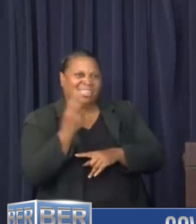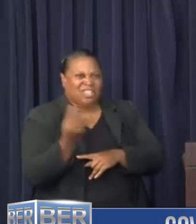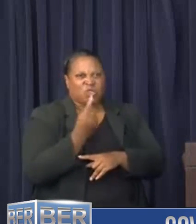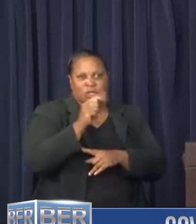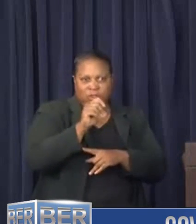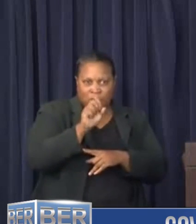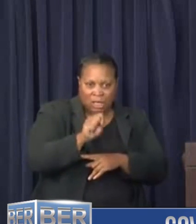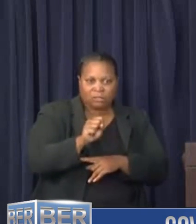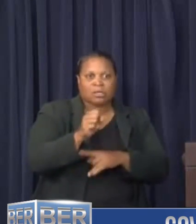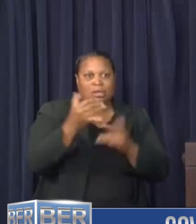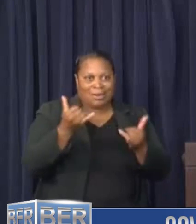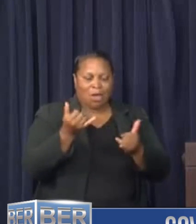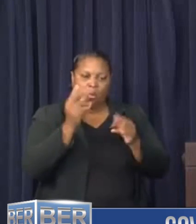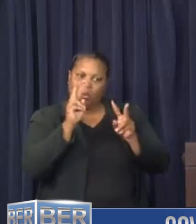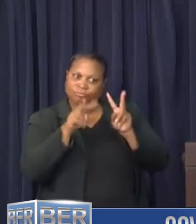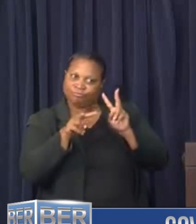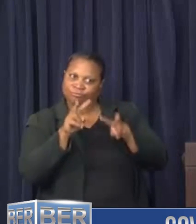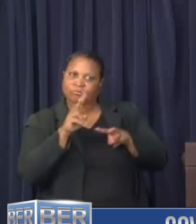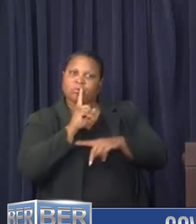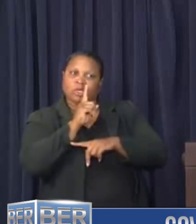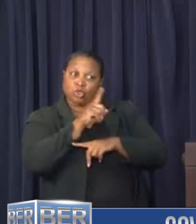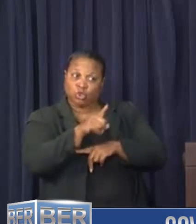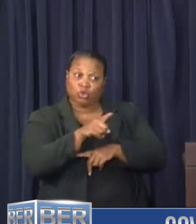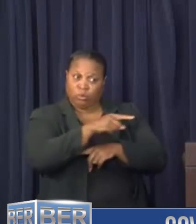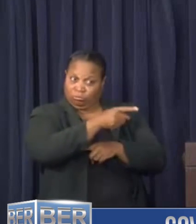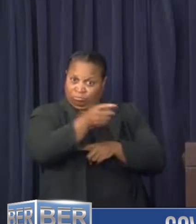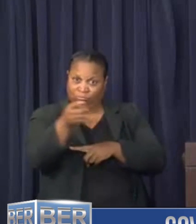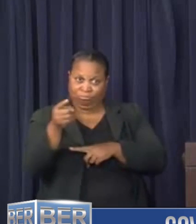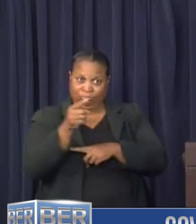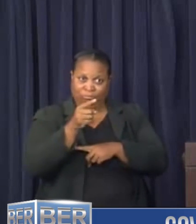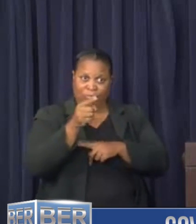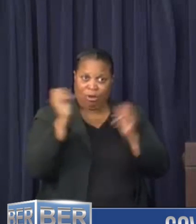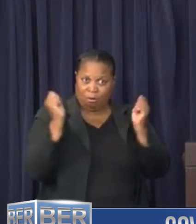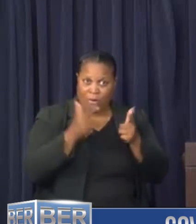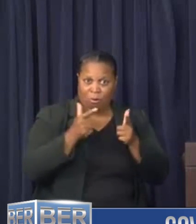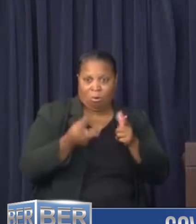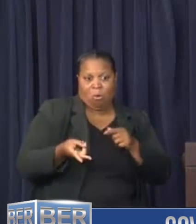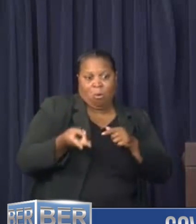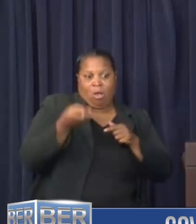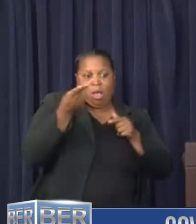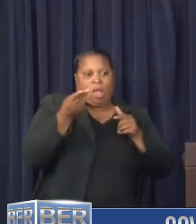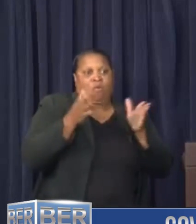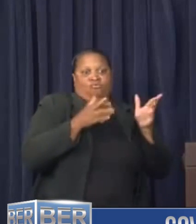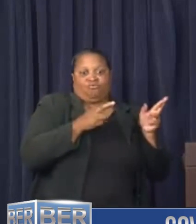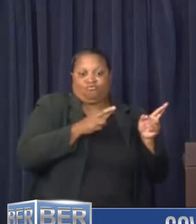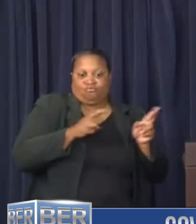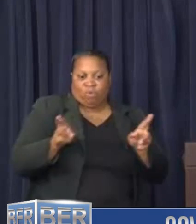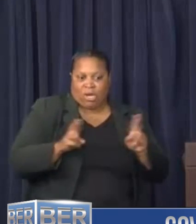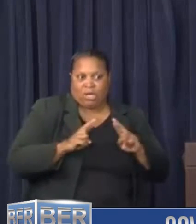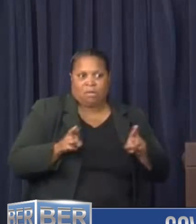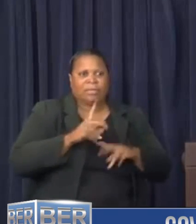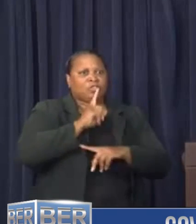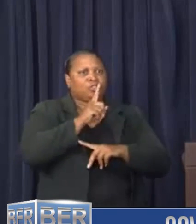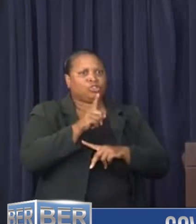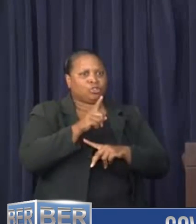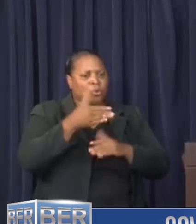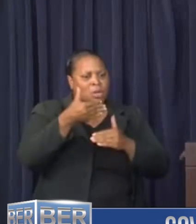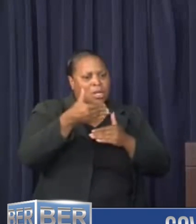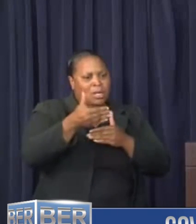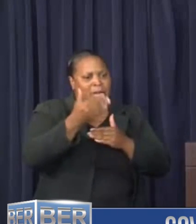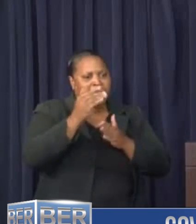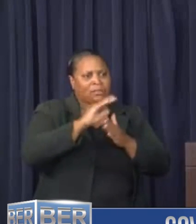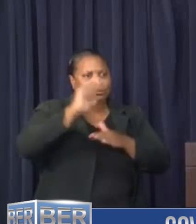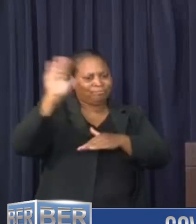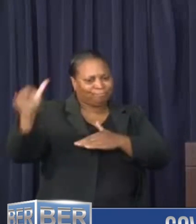We are looking at it as we want to make sure that the public is at the highest state of readiness. Make sure that over the next 24